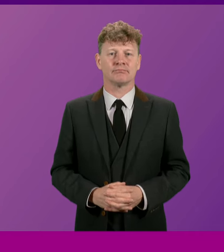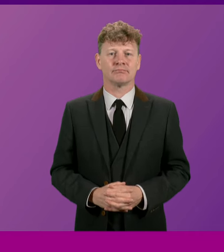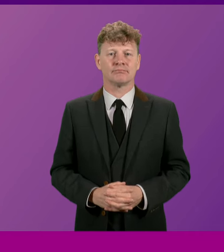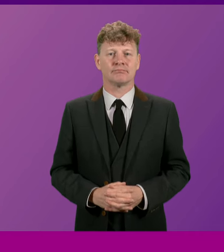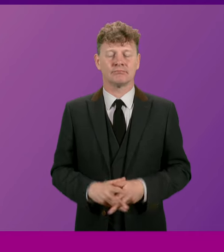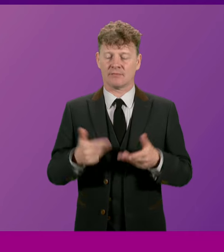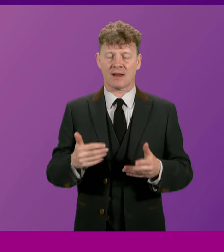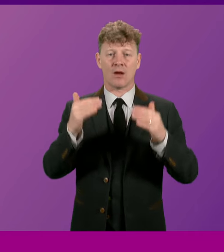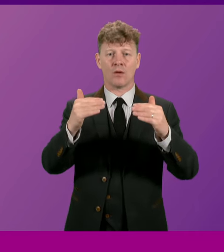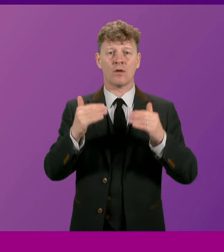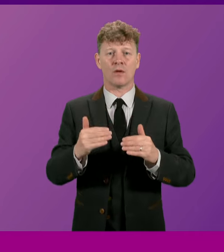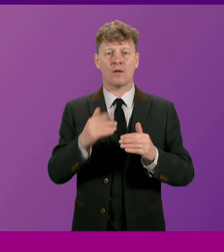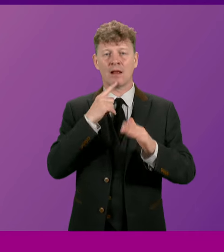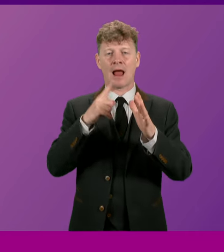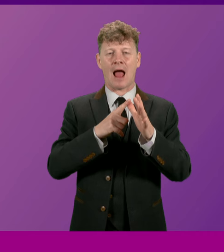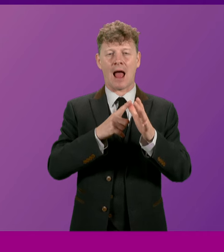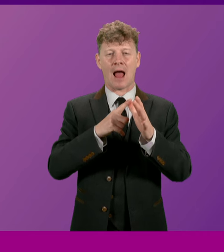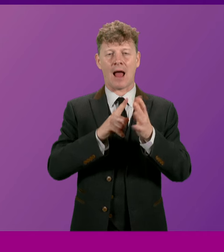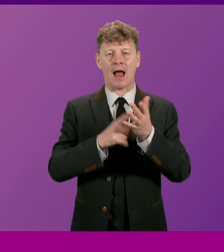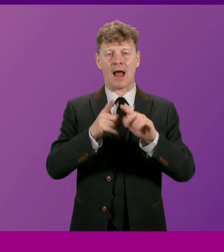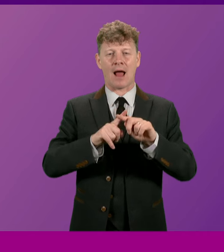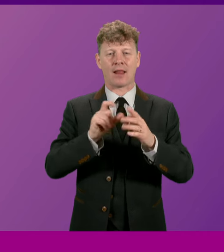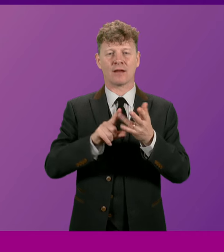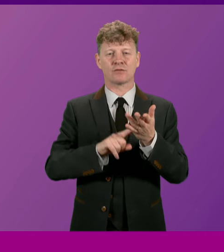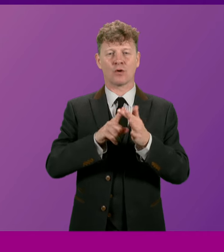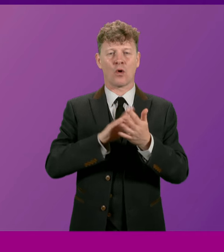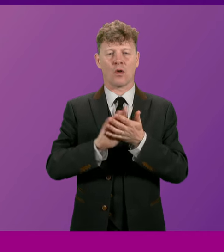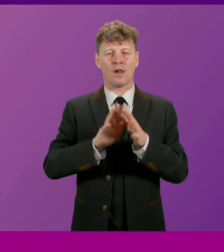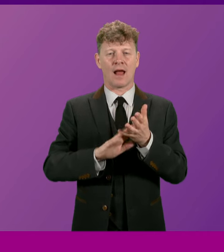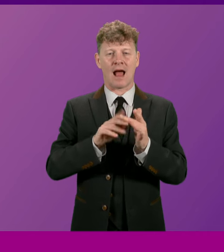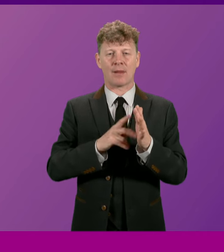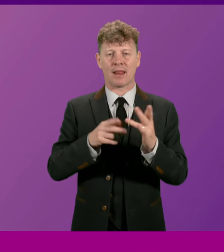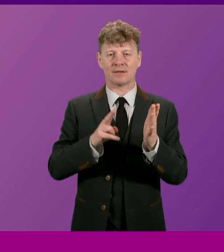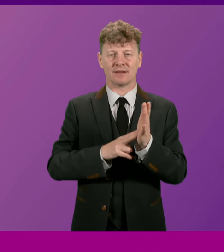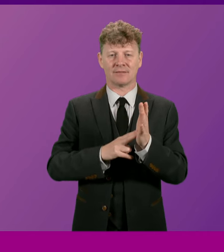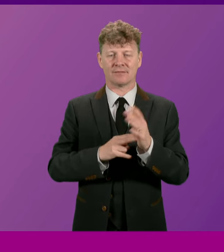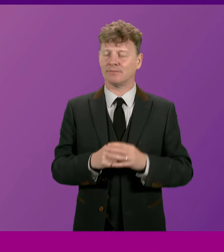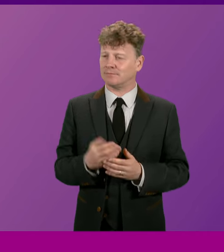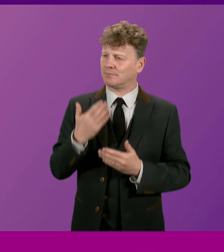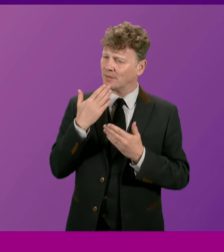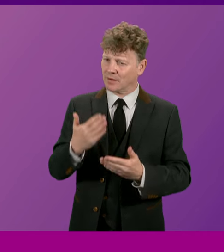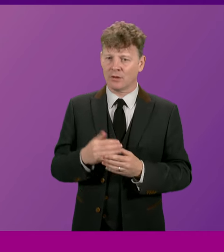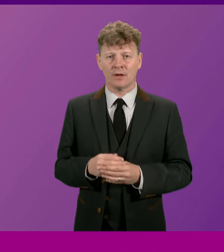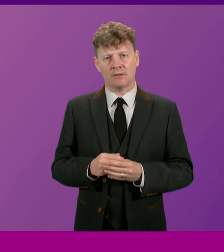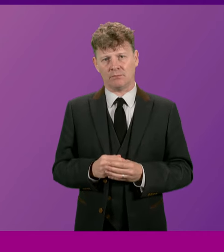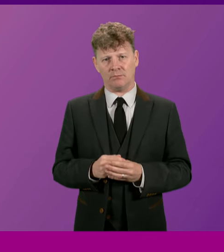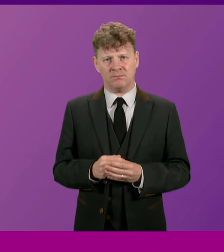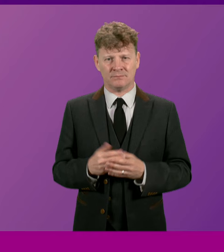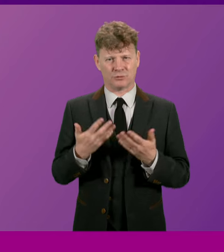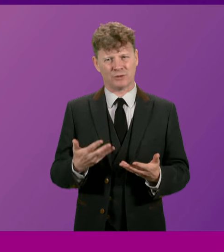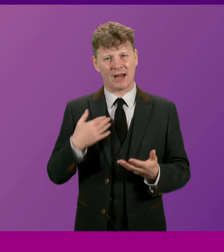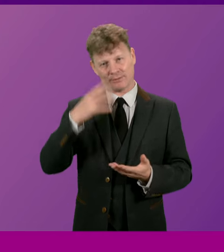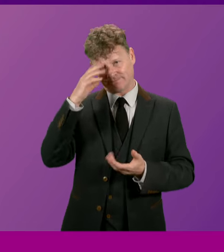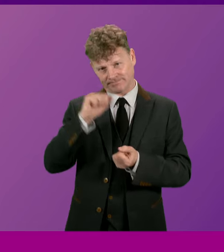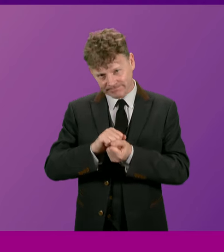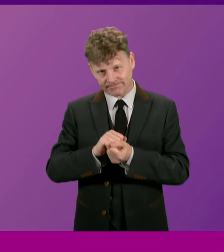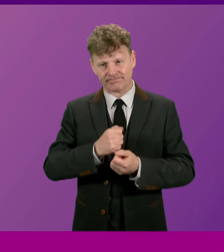I now call on Alex Coole-Hamilton. Thank you, Presiding Officer. Presiding Officer, today we commemorate the sudden